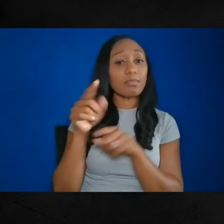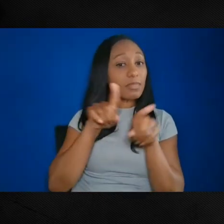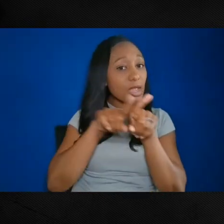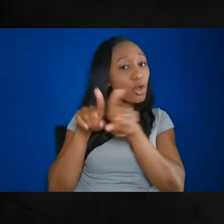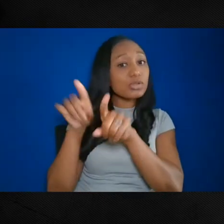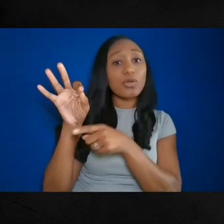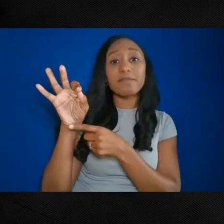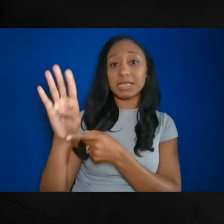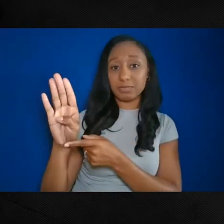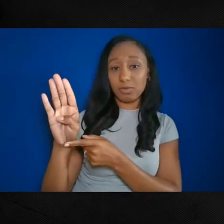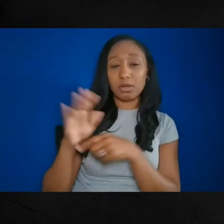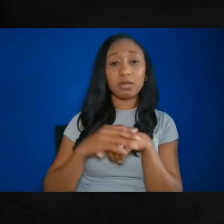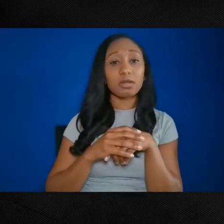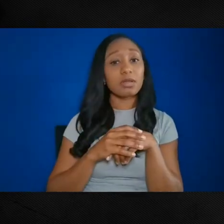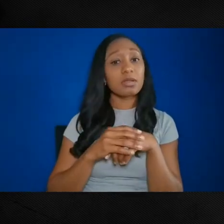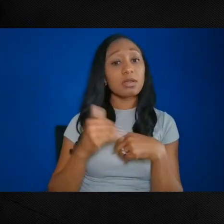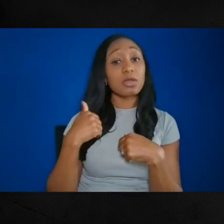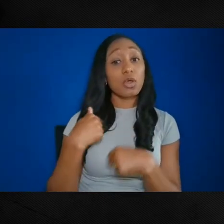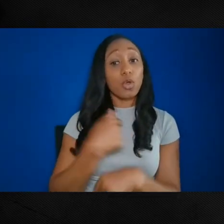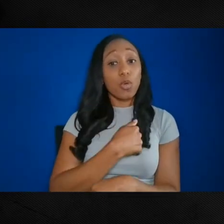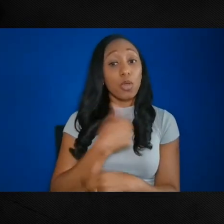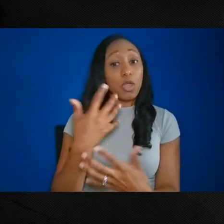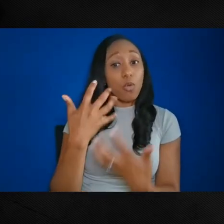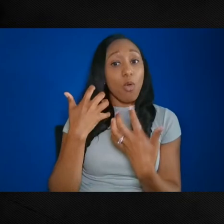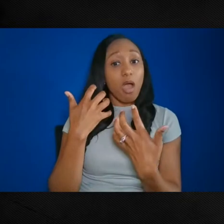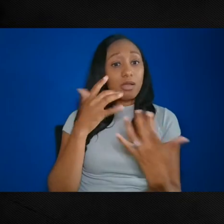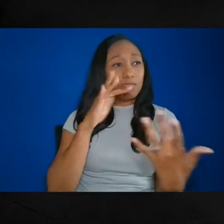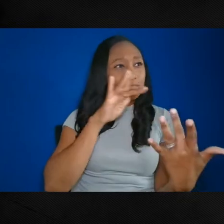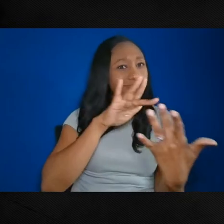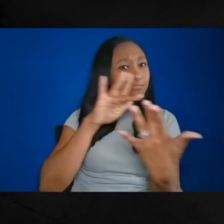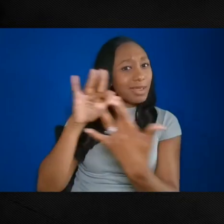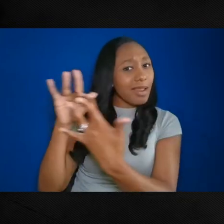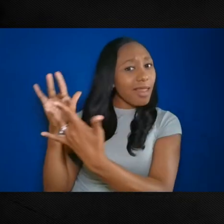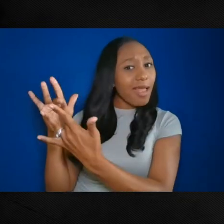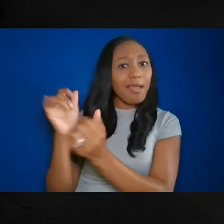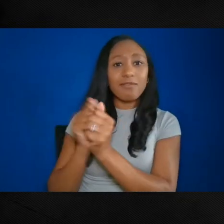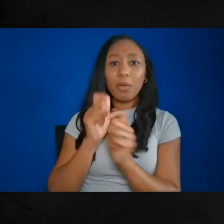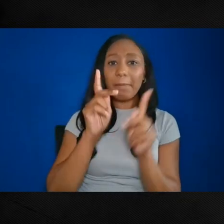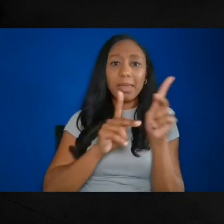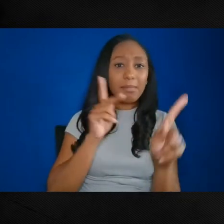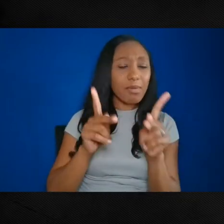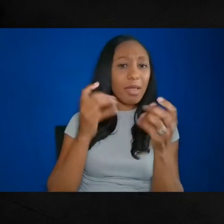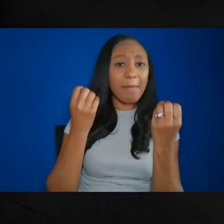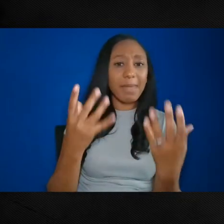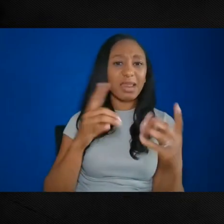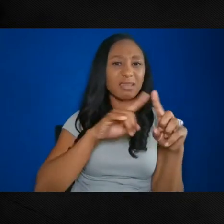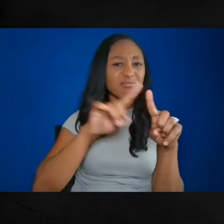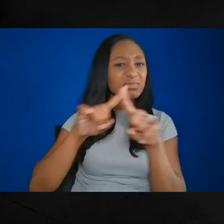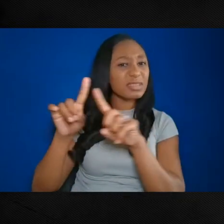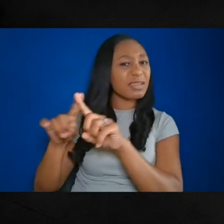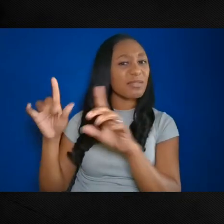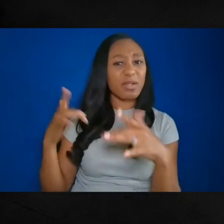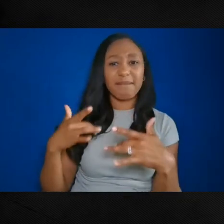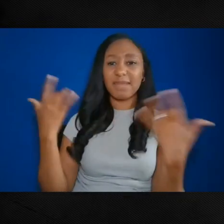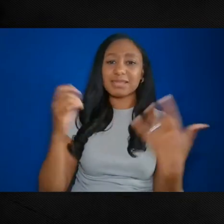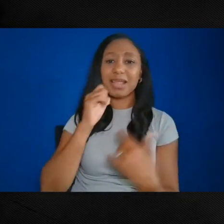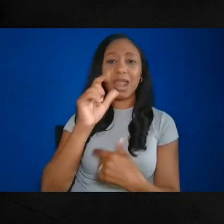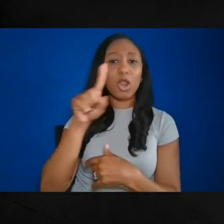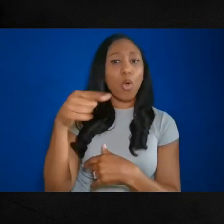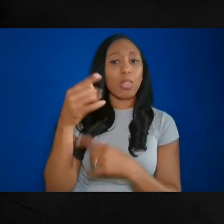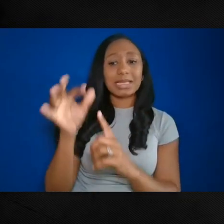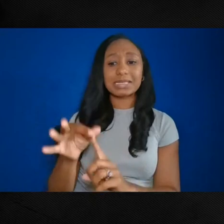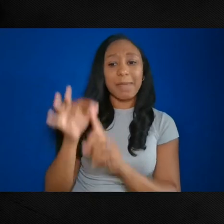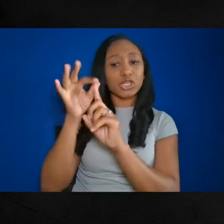point to people, places, events, documents, and objects that are not only unique to this state,